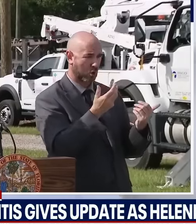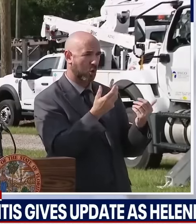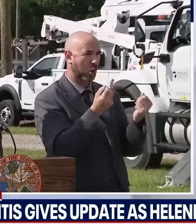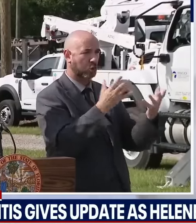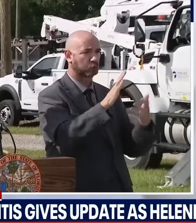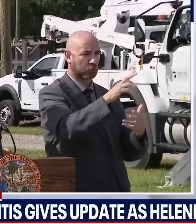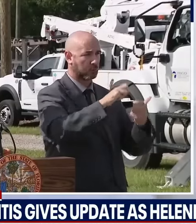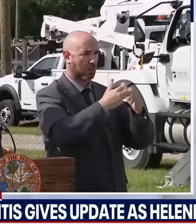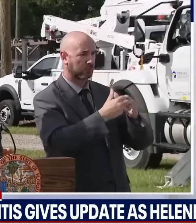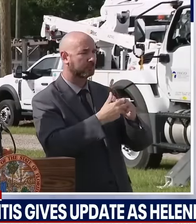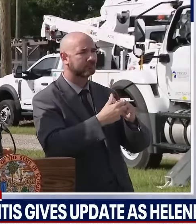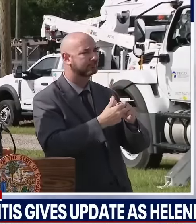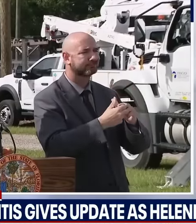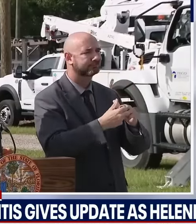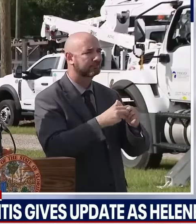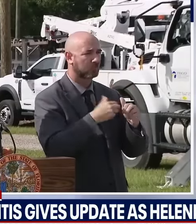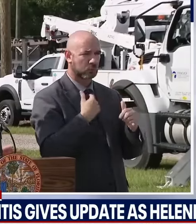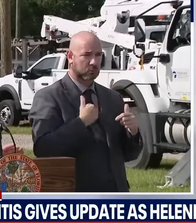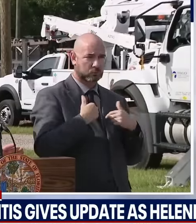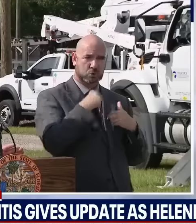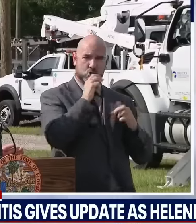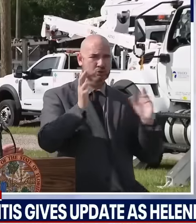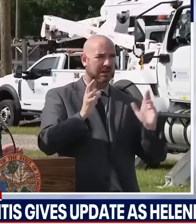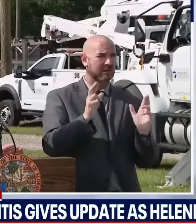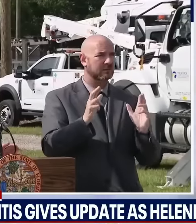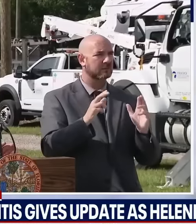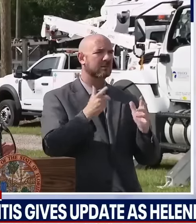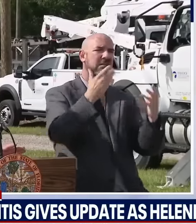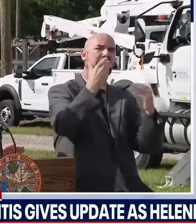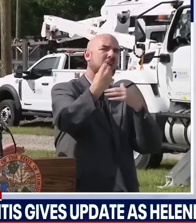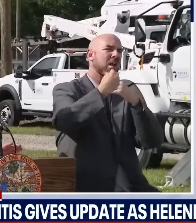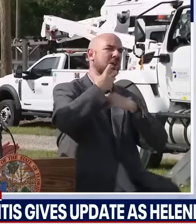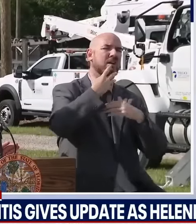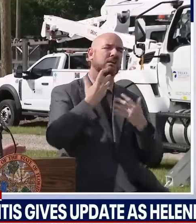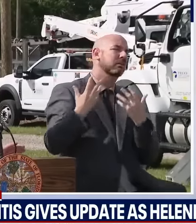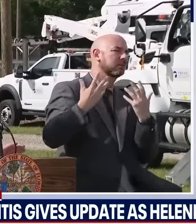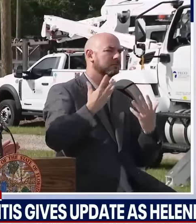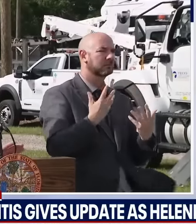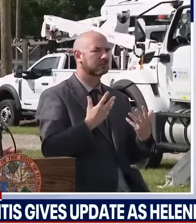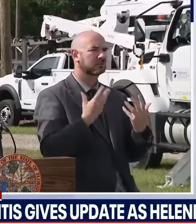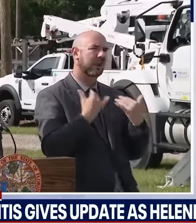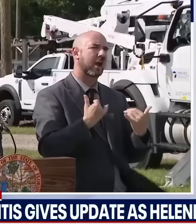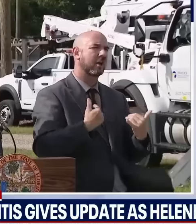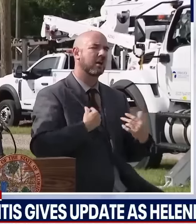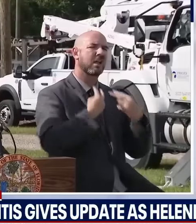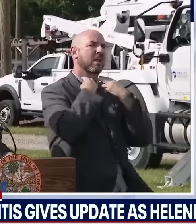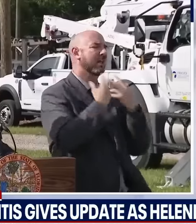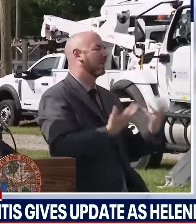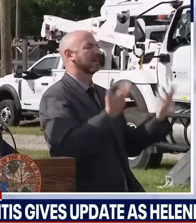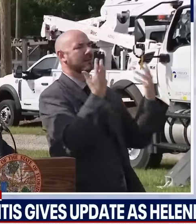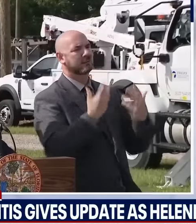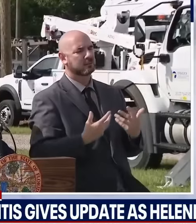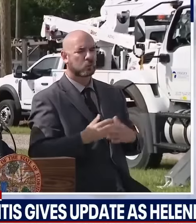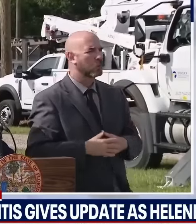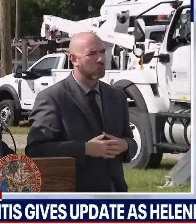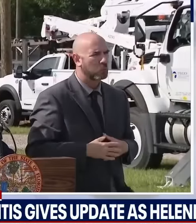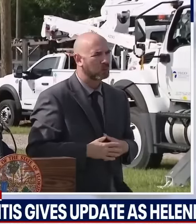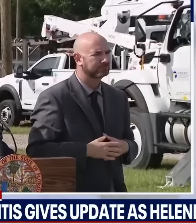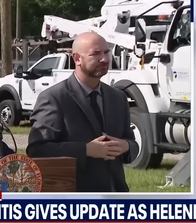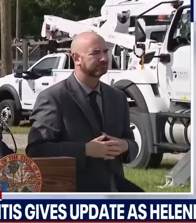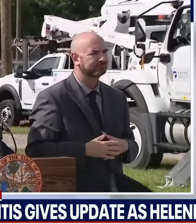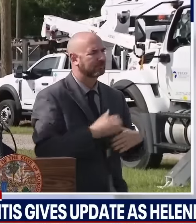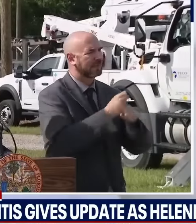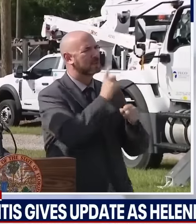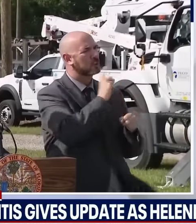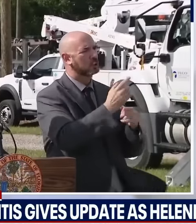conditions. So we put your safety first. Make sure that you know that there's risks involved with this. We are going to go.